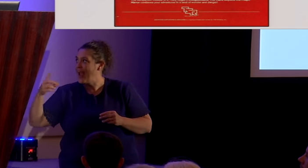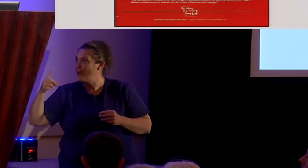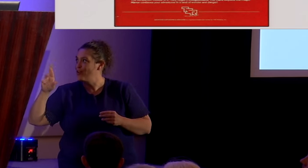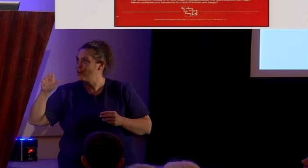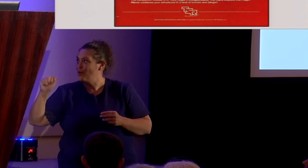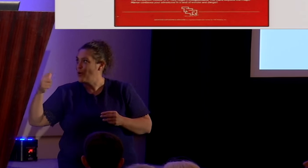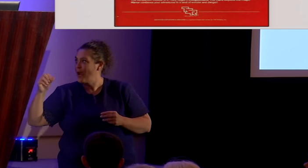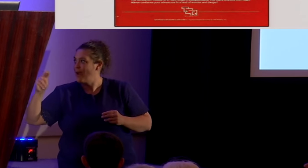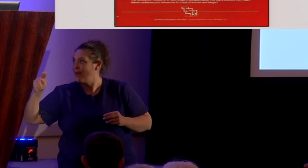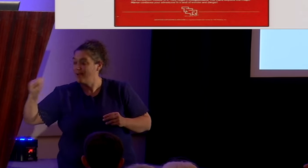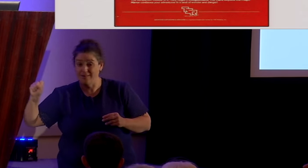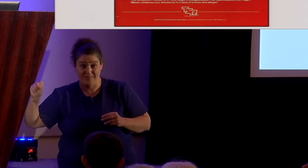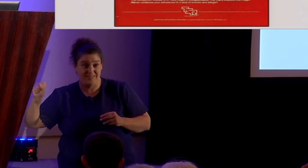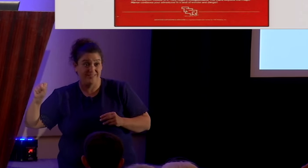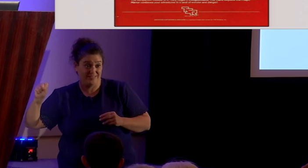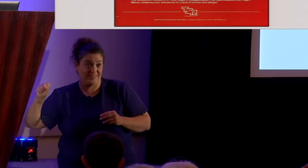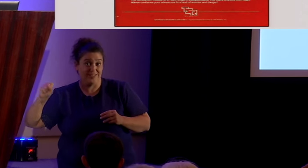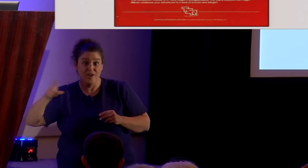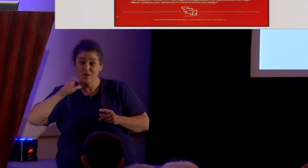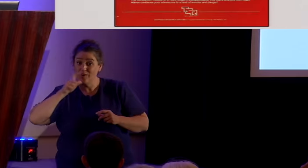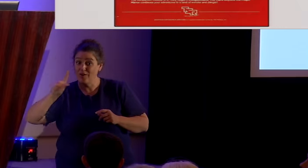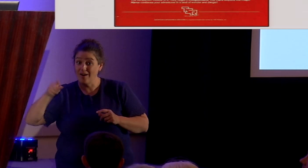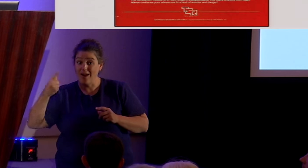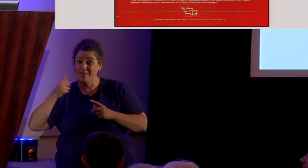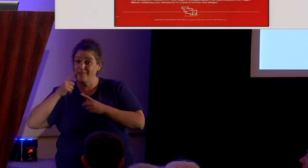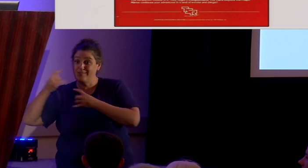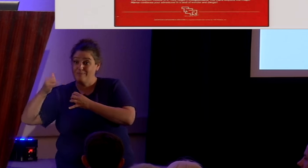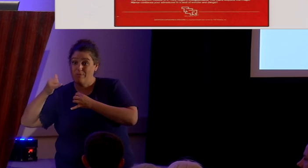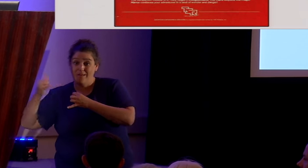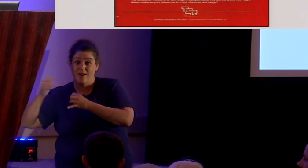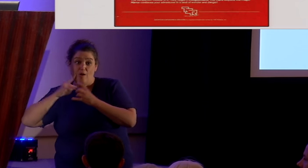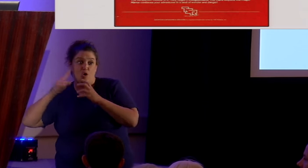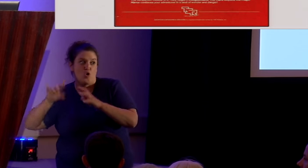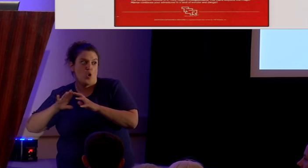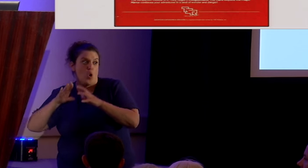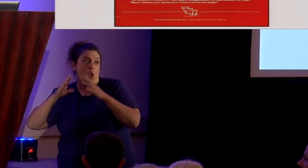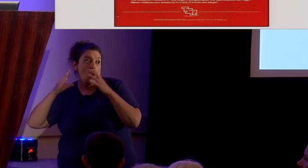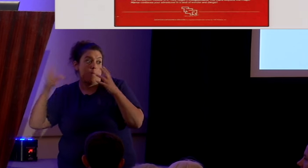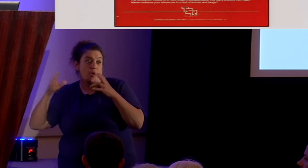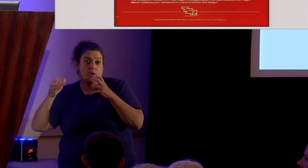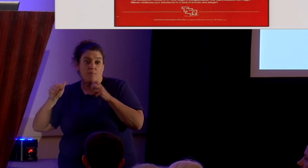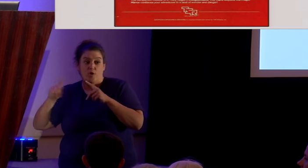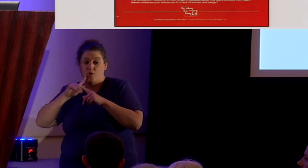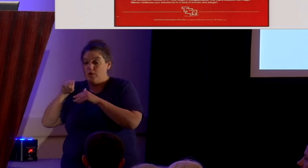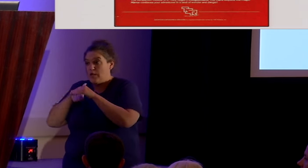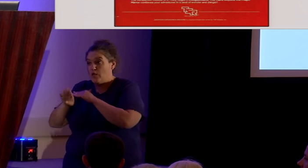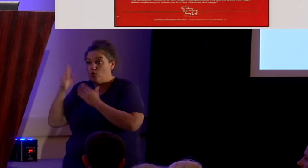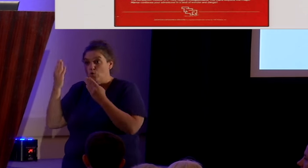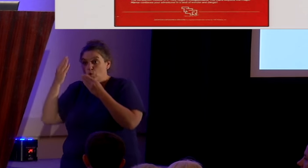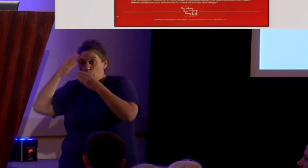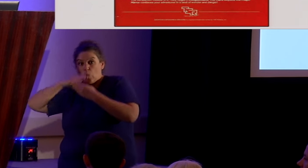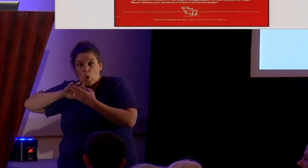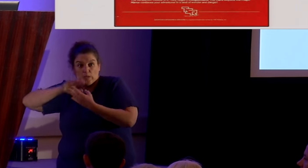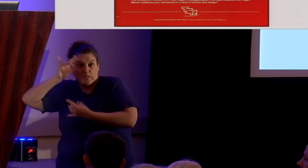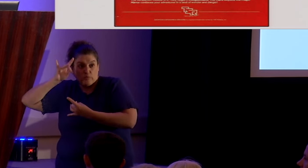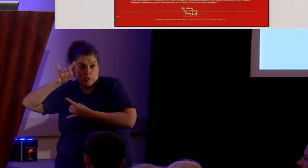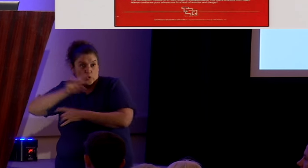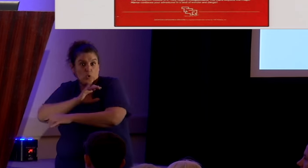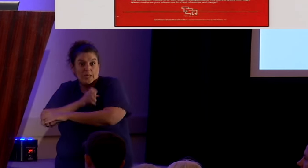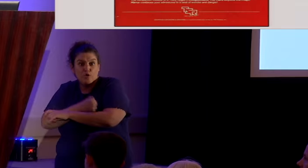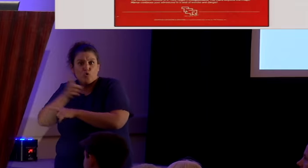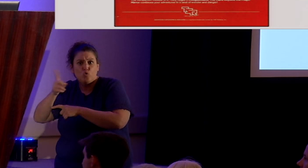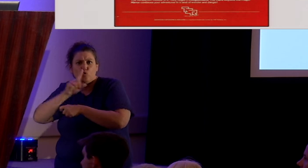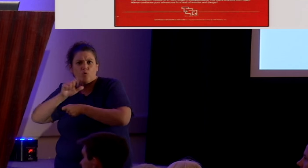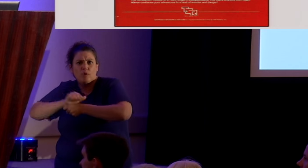Right? You're not just playing a wizard. You're opening a portal to dark spiritual energy. You actually